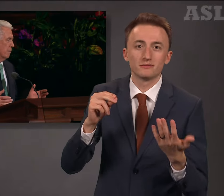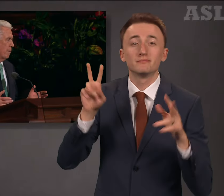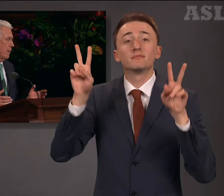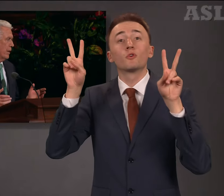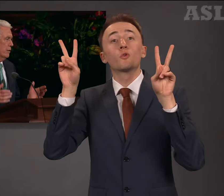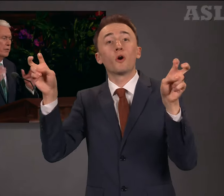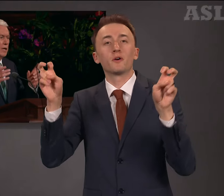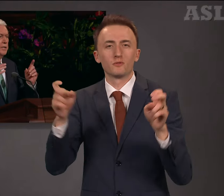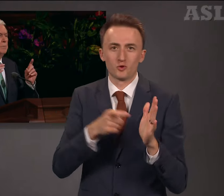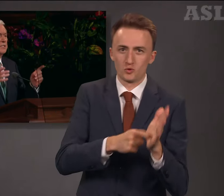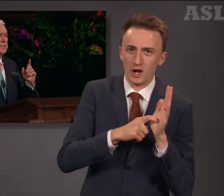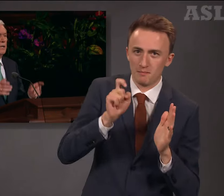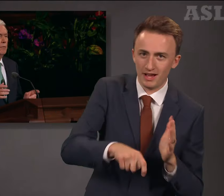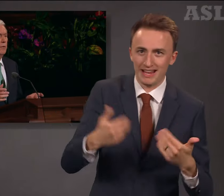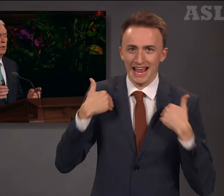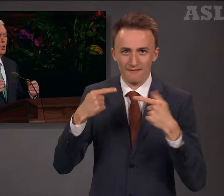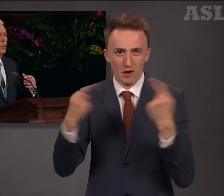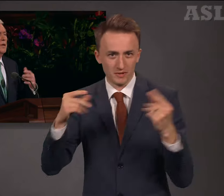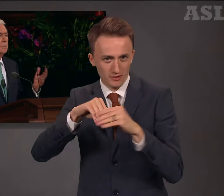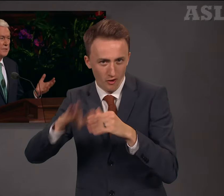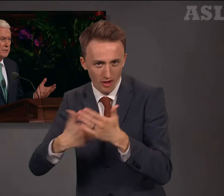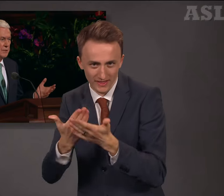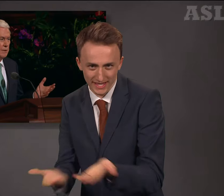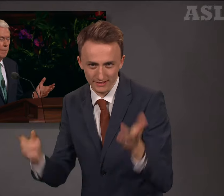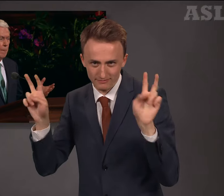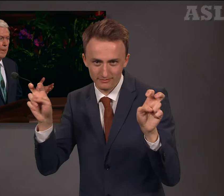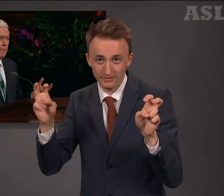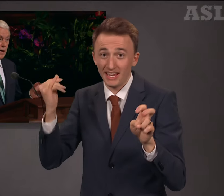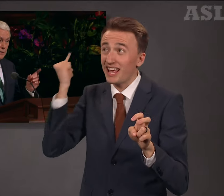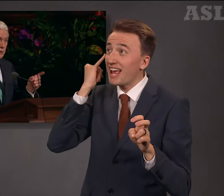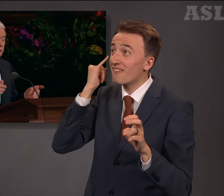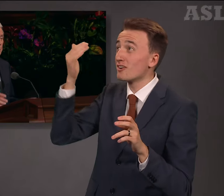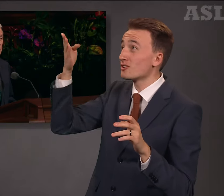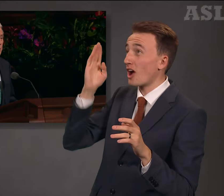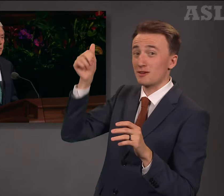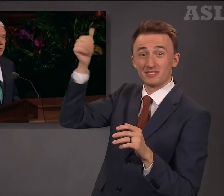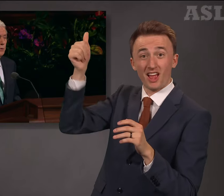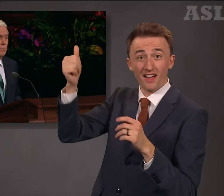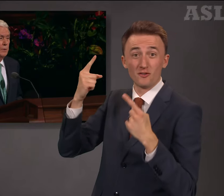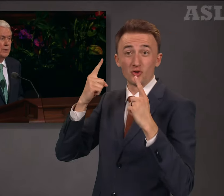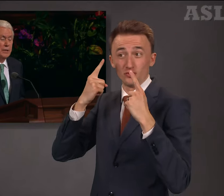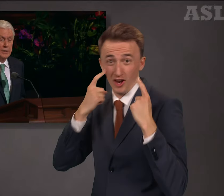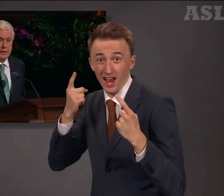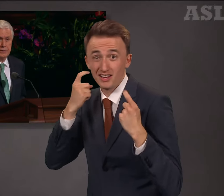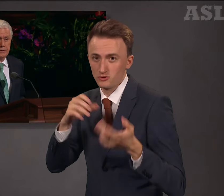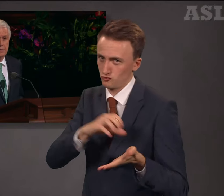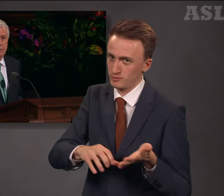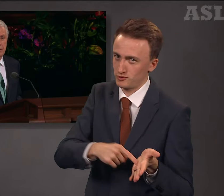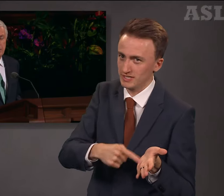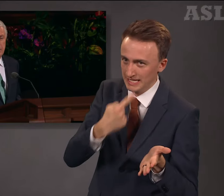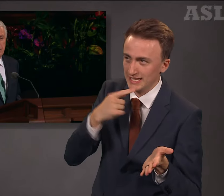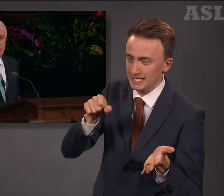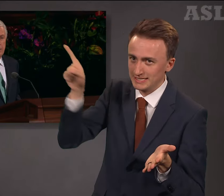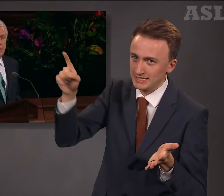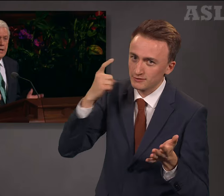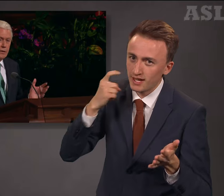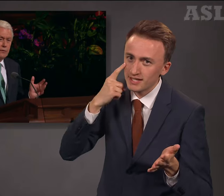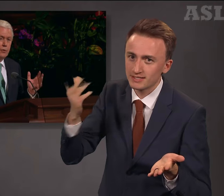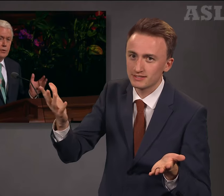And if God Himself weeps, as the scriptures affirm He does, then, of course,